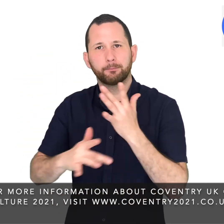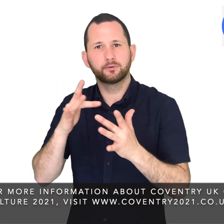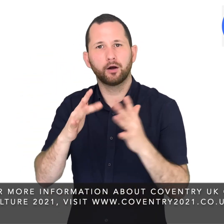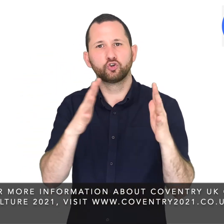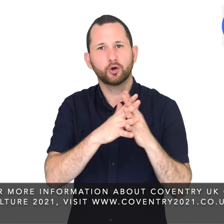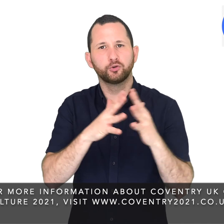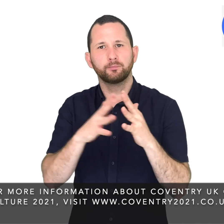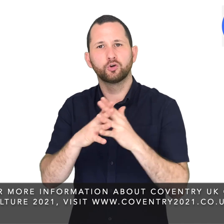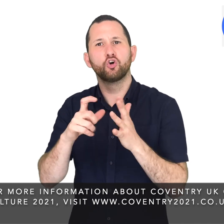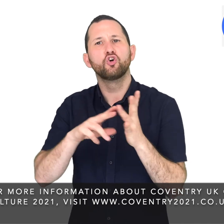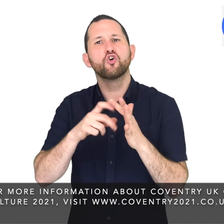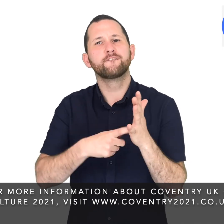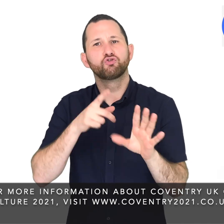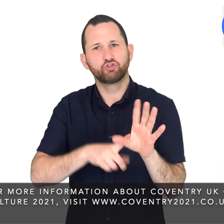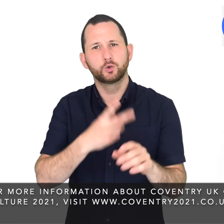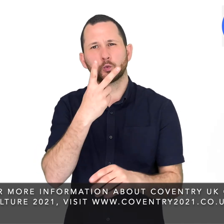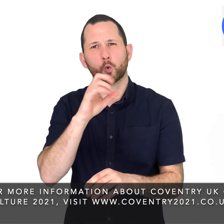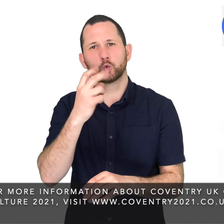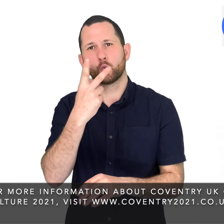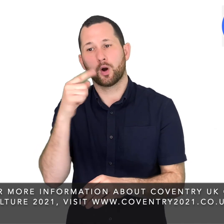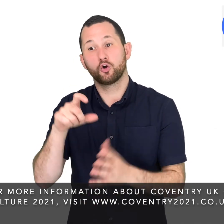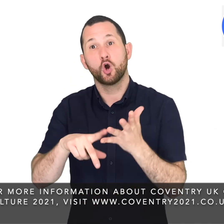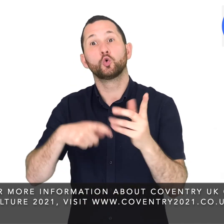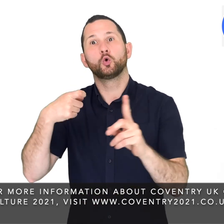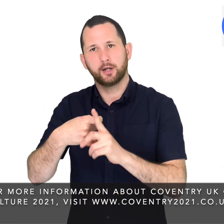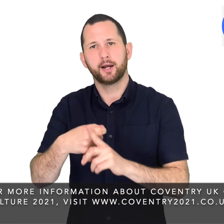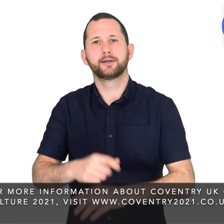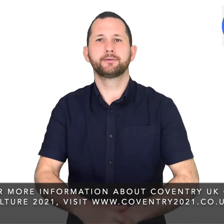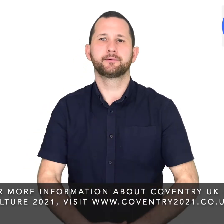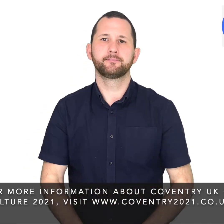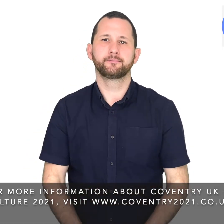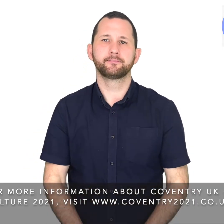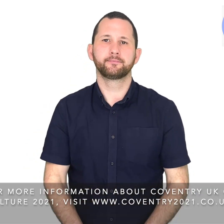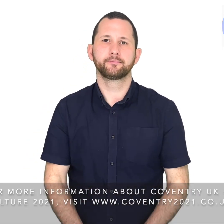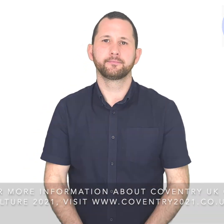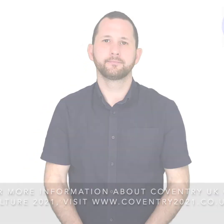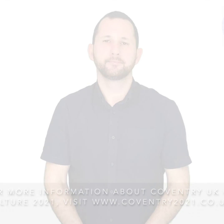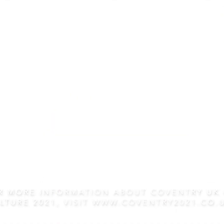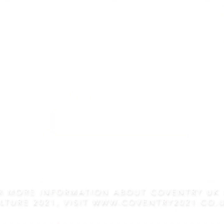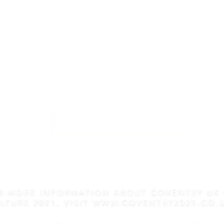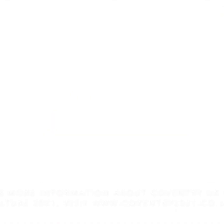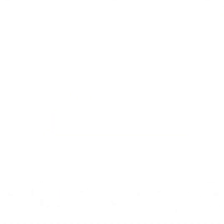2021, visit.coventry2021.co.uk.-year-year-old-old-year-year-old-year-old-old-old-year-old-